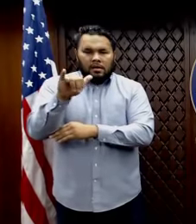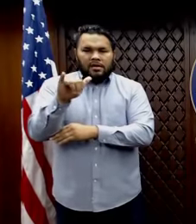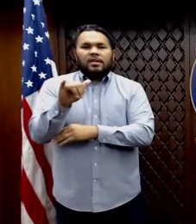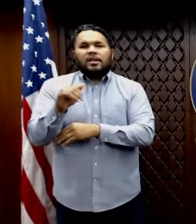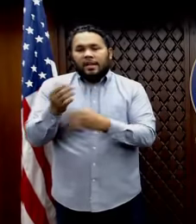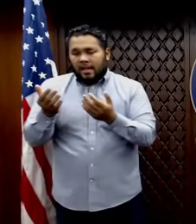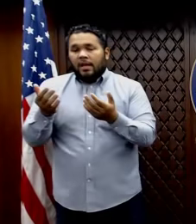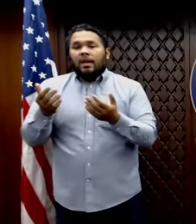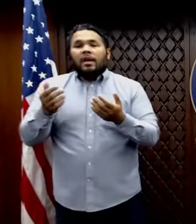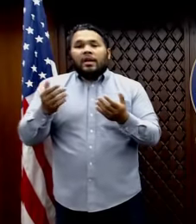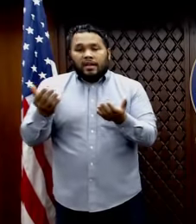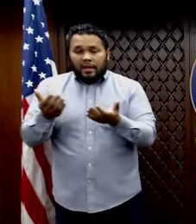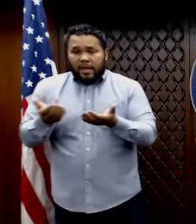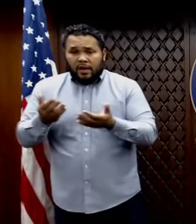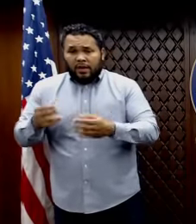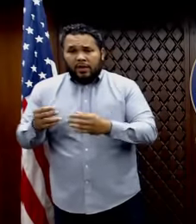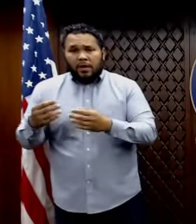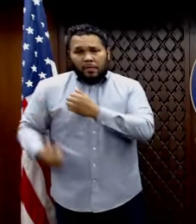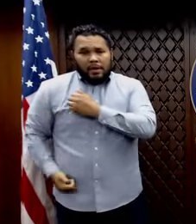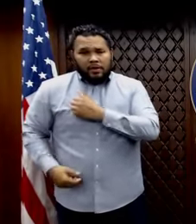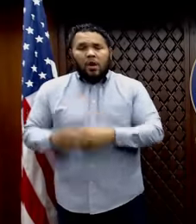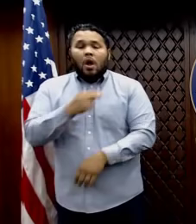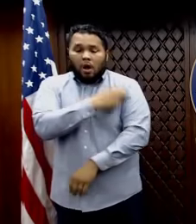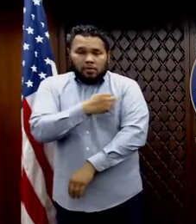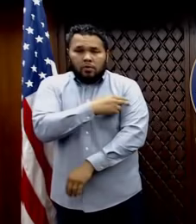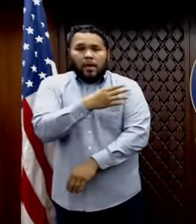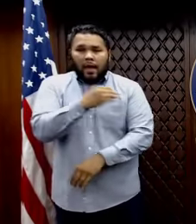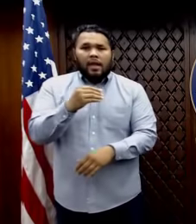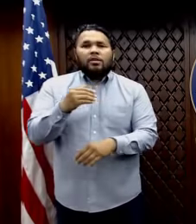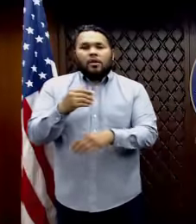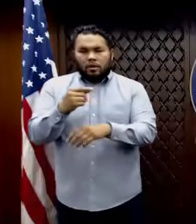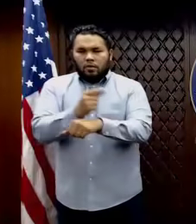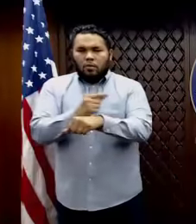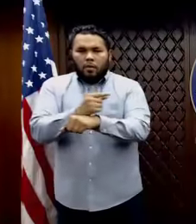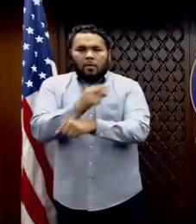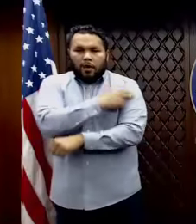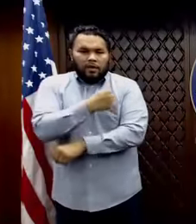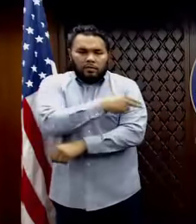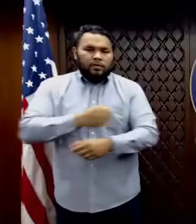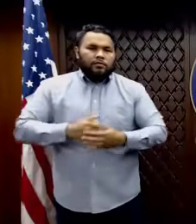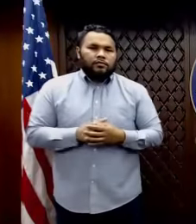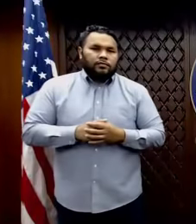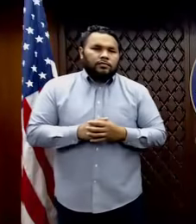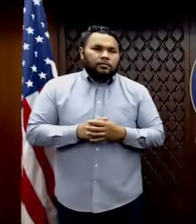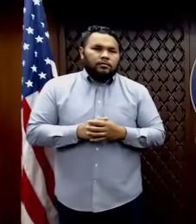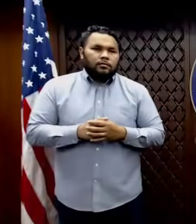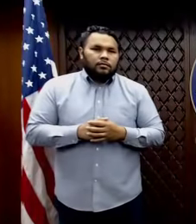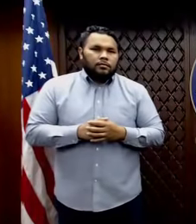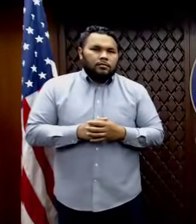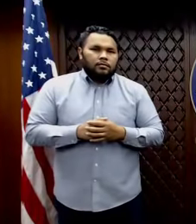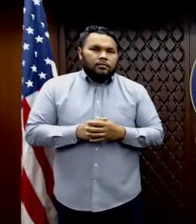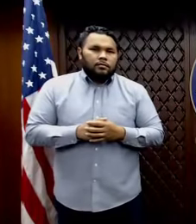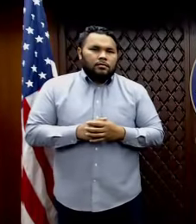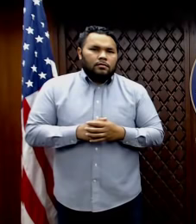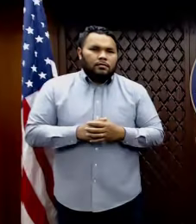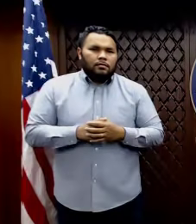What reassurances would you give to the people of Guam that transferring these sailors from Naval Base